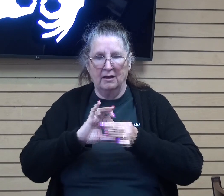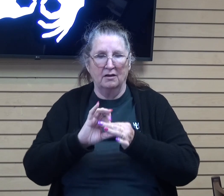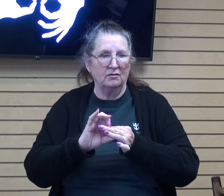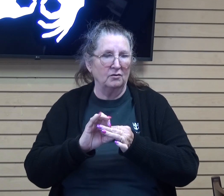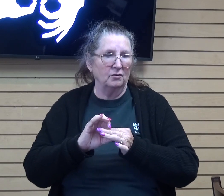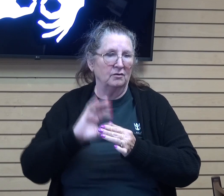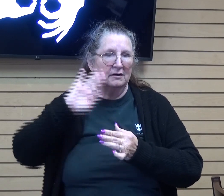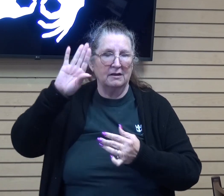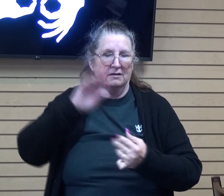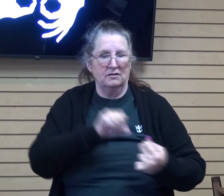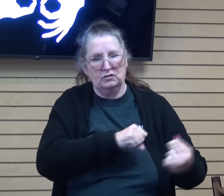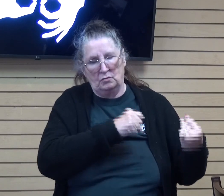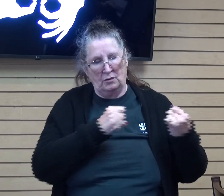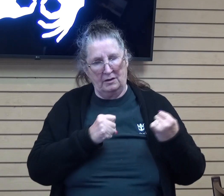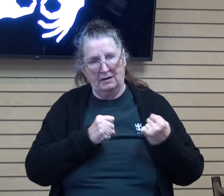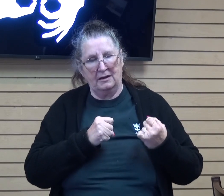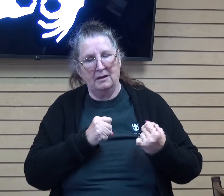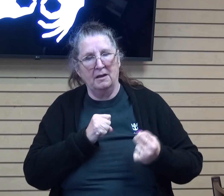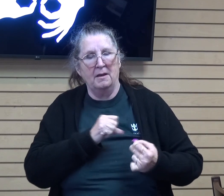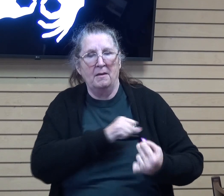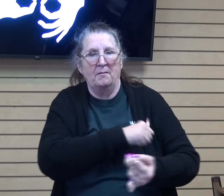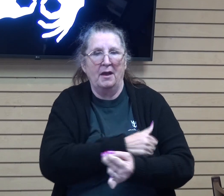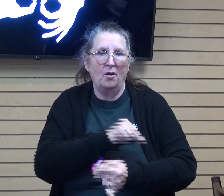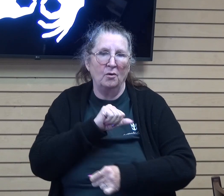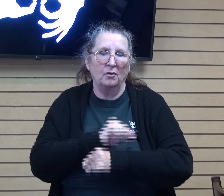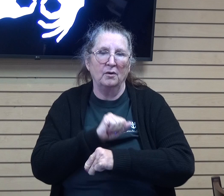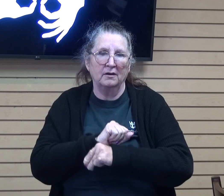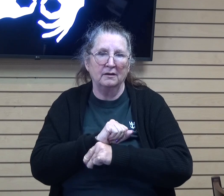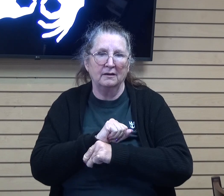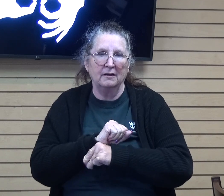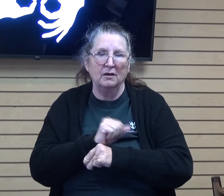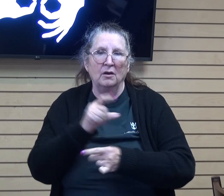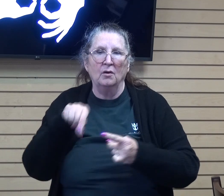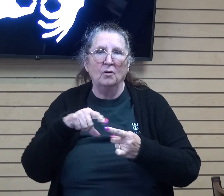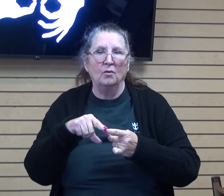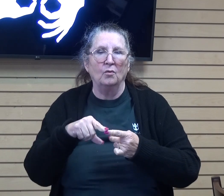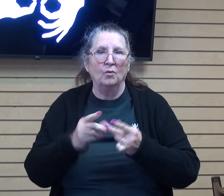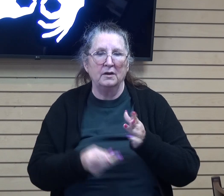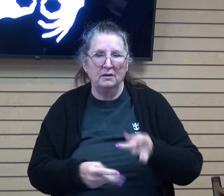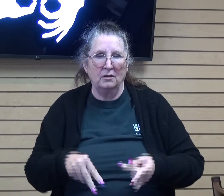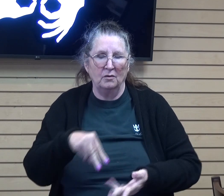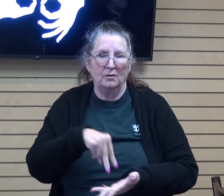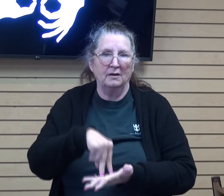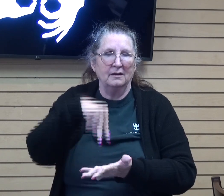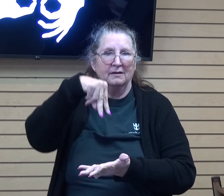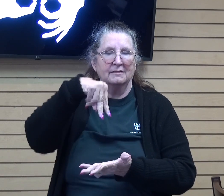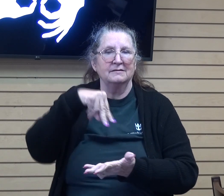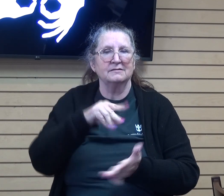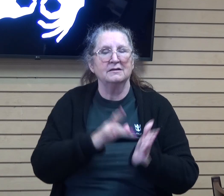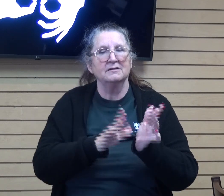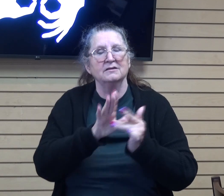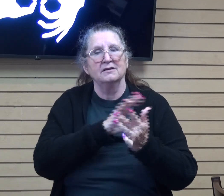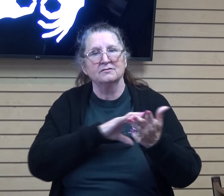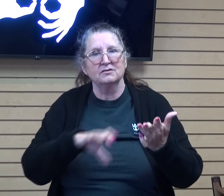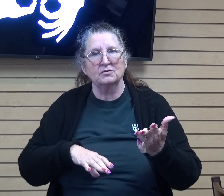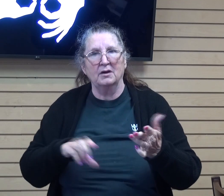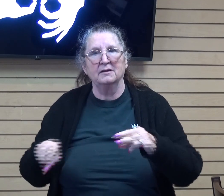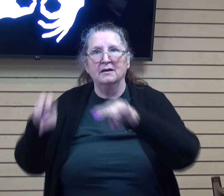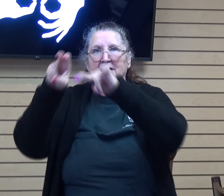power which he worked in christ when he raised him from the dead and seated him at the right hand in the heavenly places so paul wouldn't pray